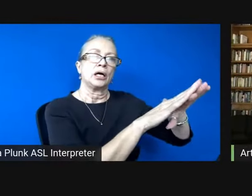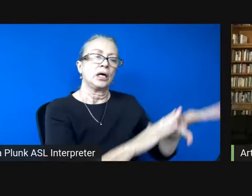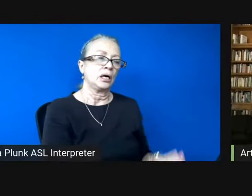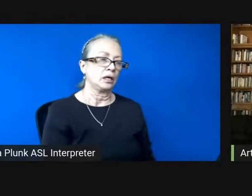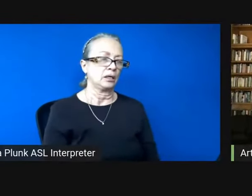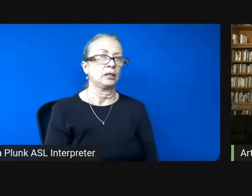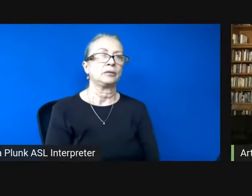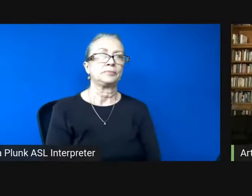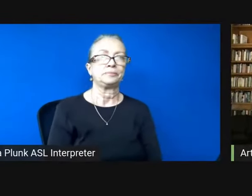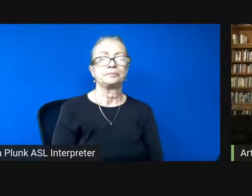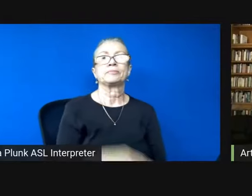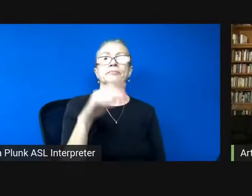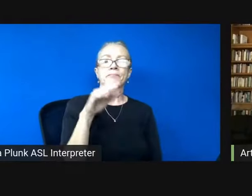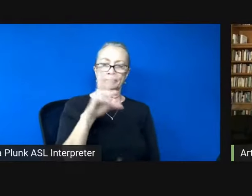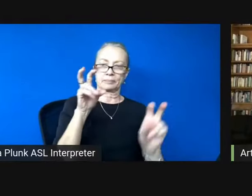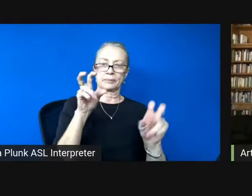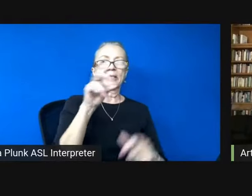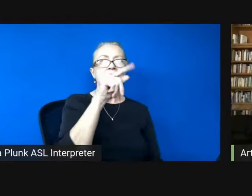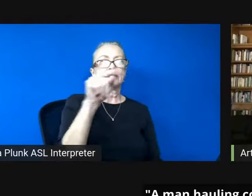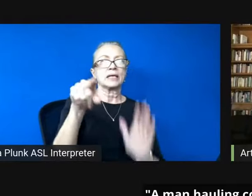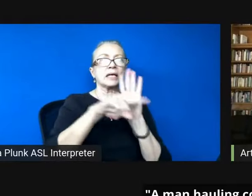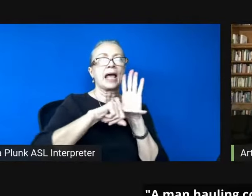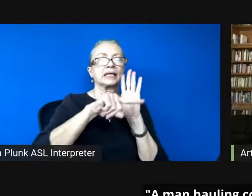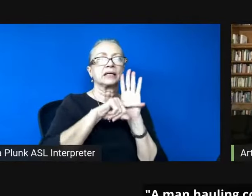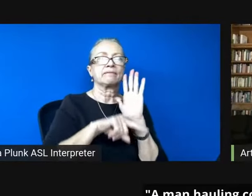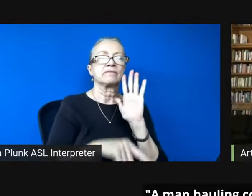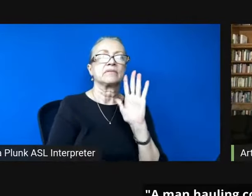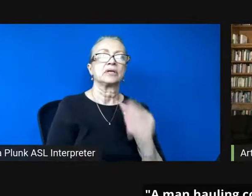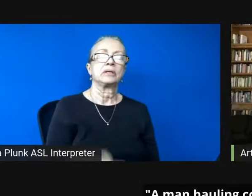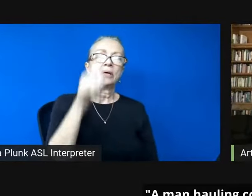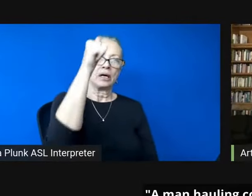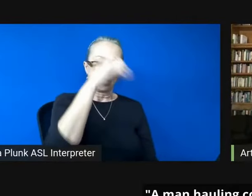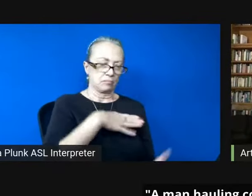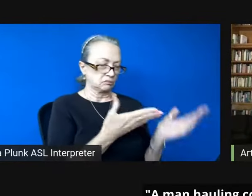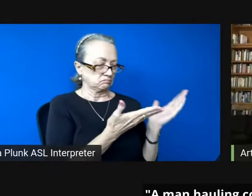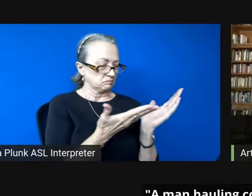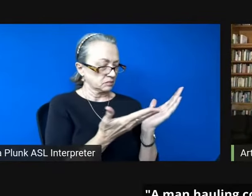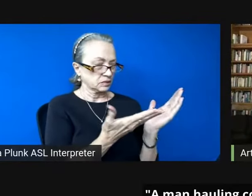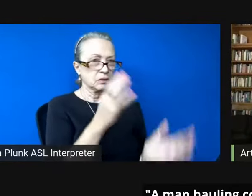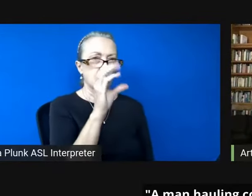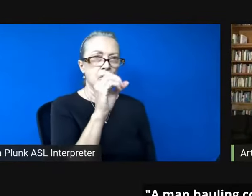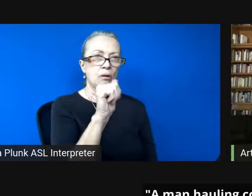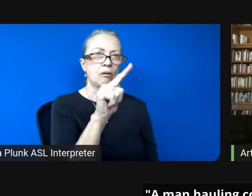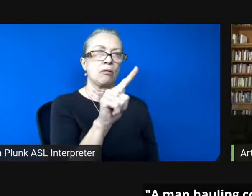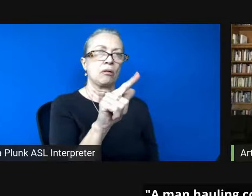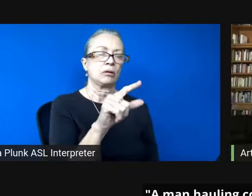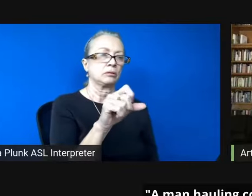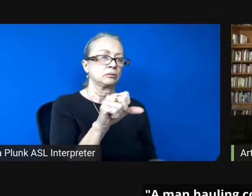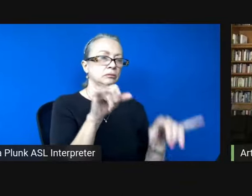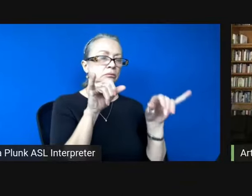The Negative A man hauling coal in the street is stilled forever